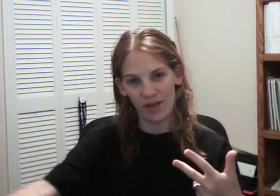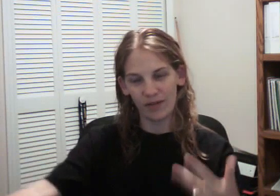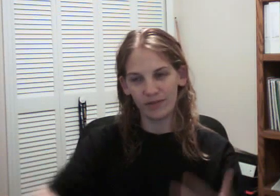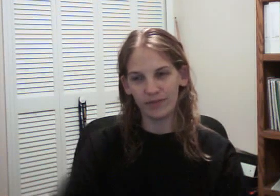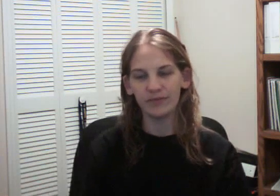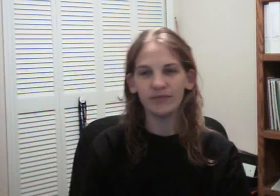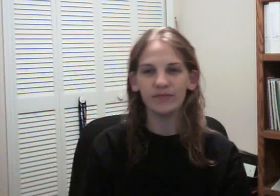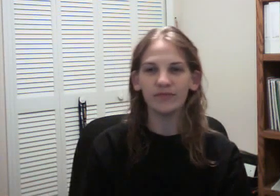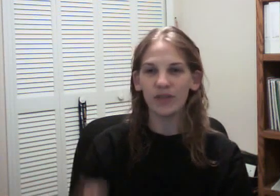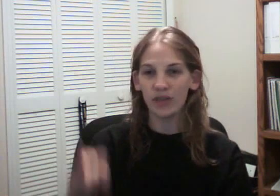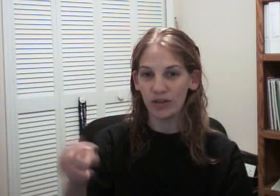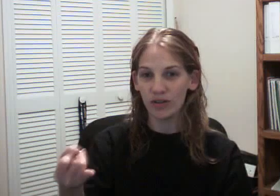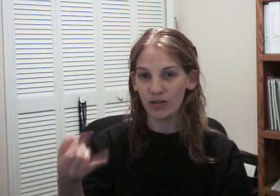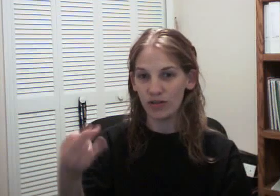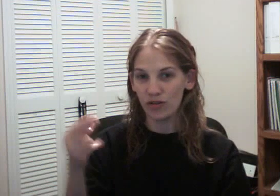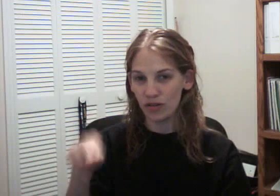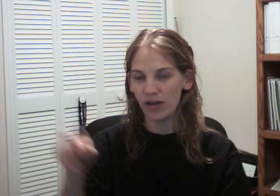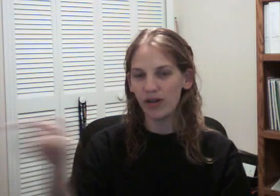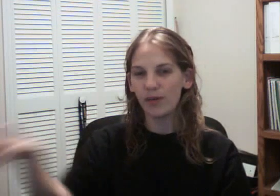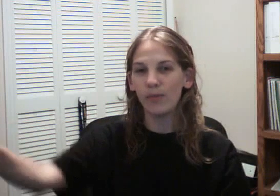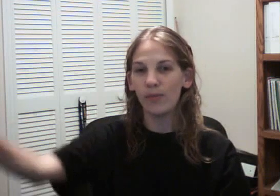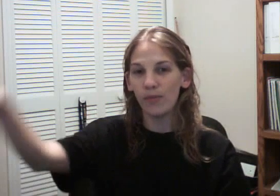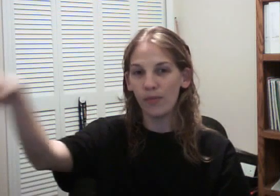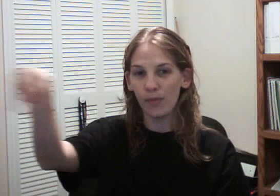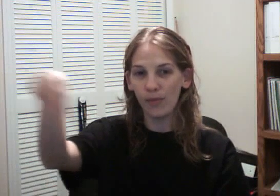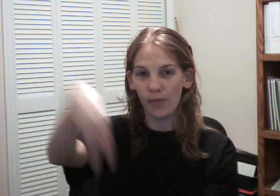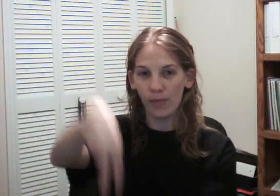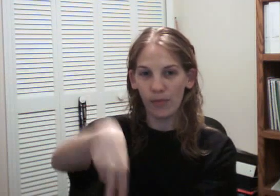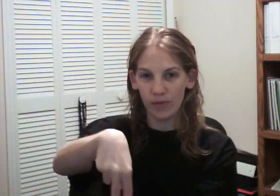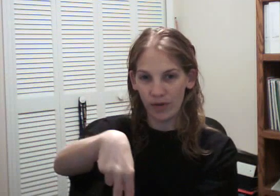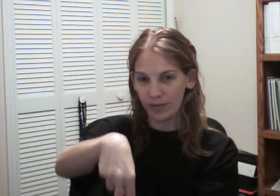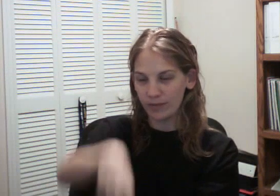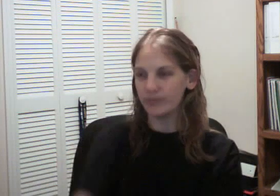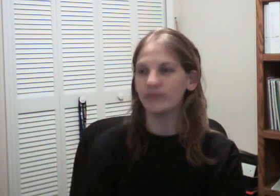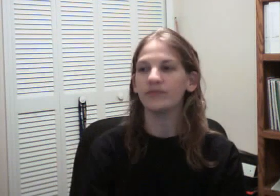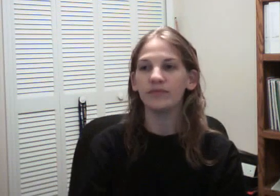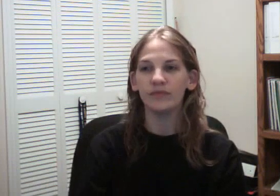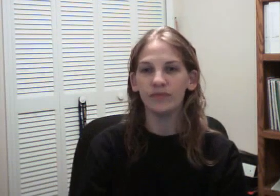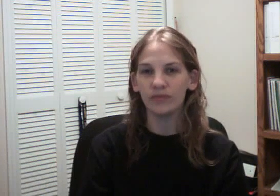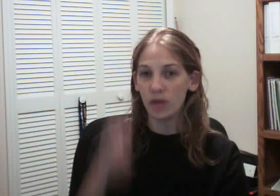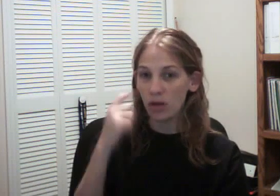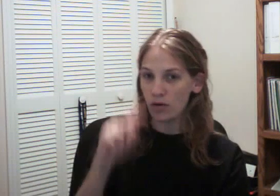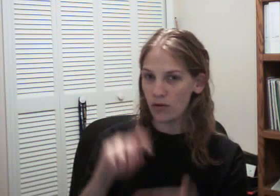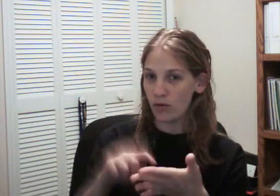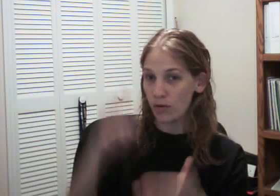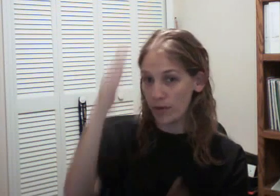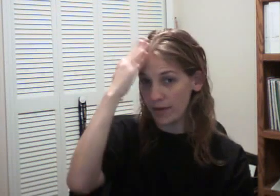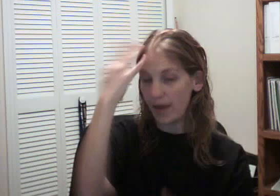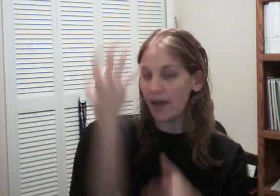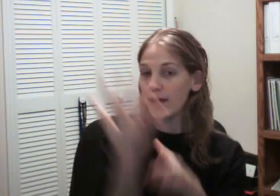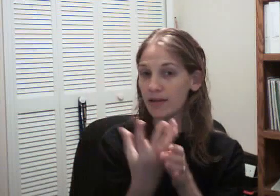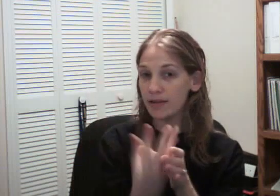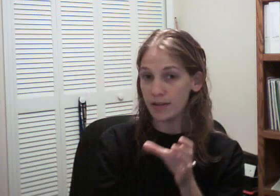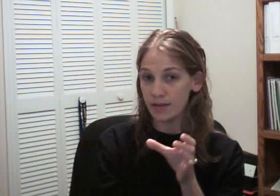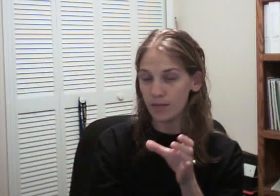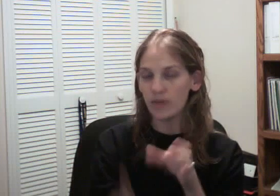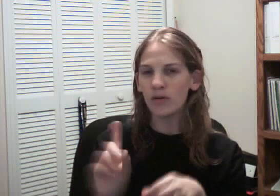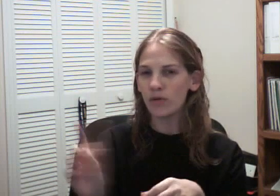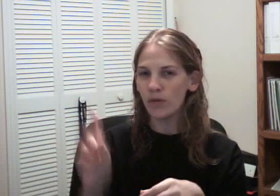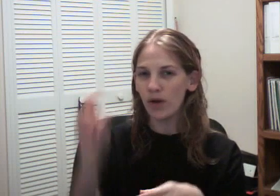himself out of the stream and saw his hat disappear into a hollow log. He